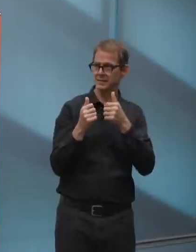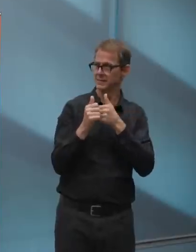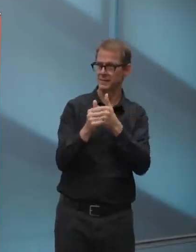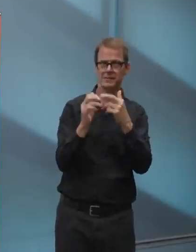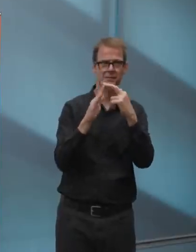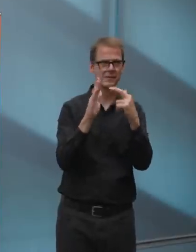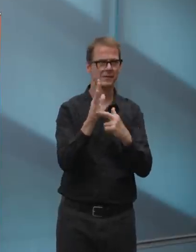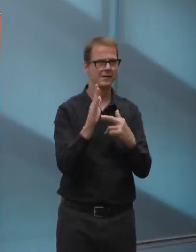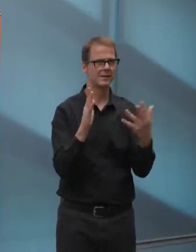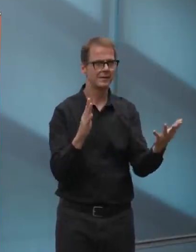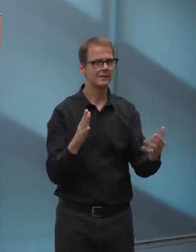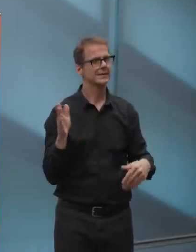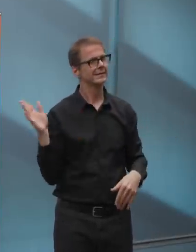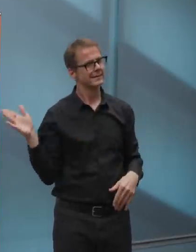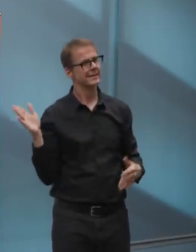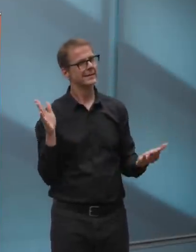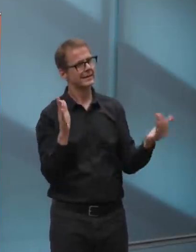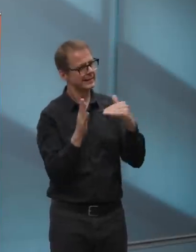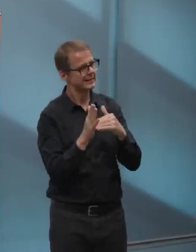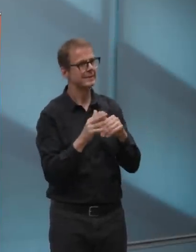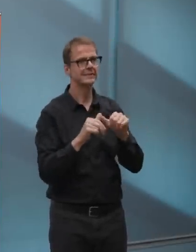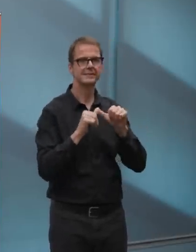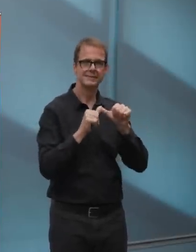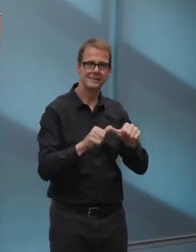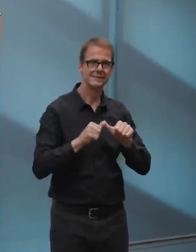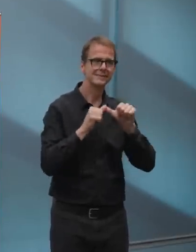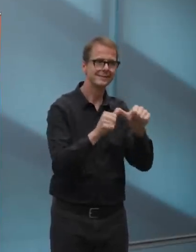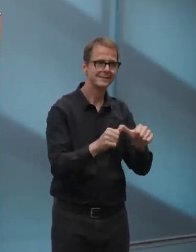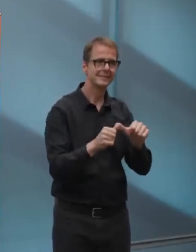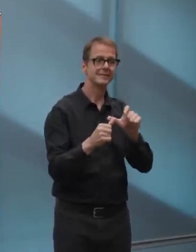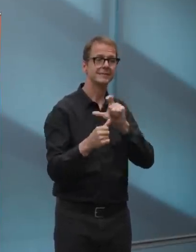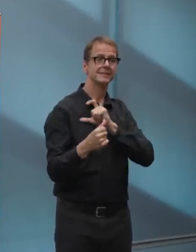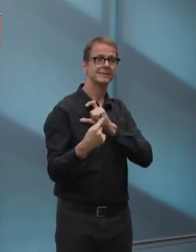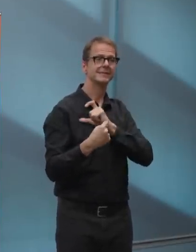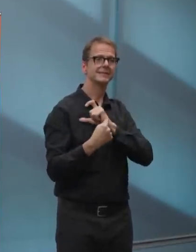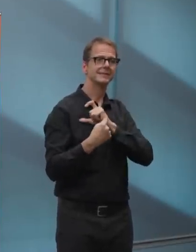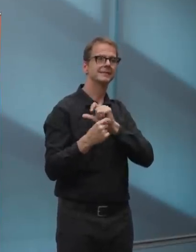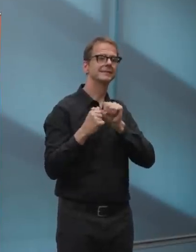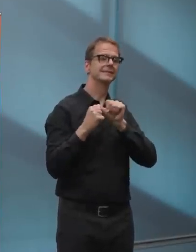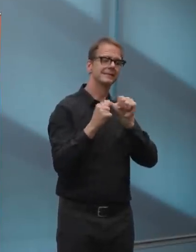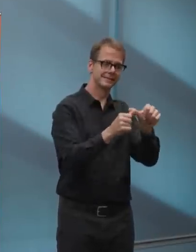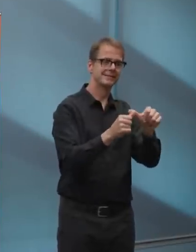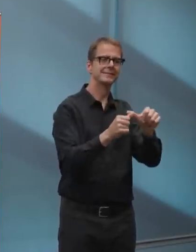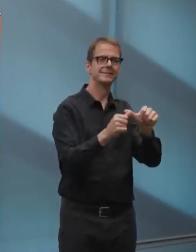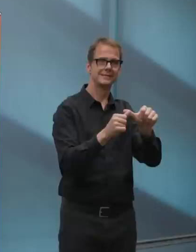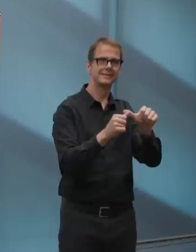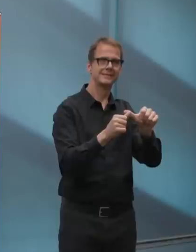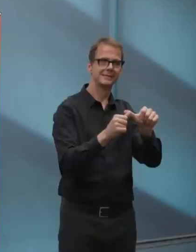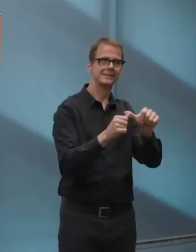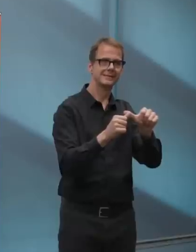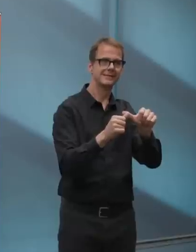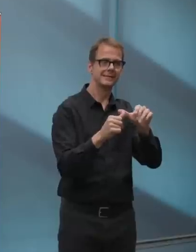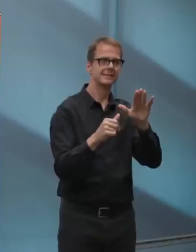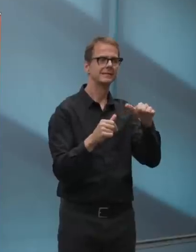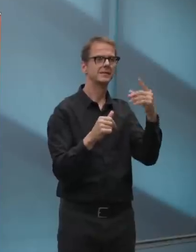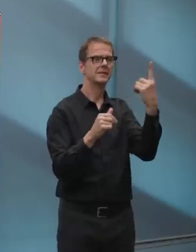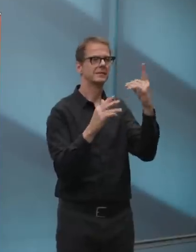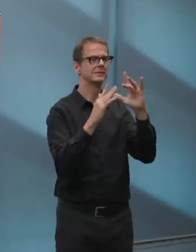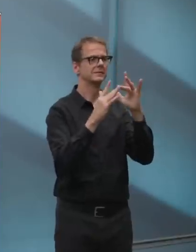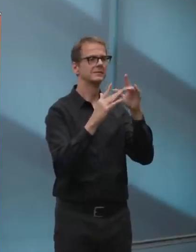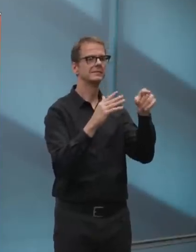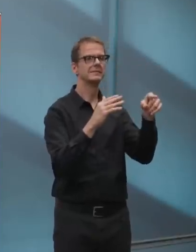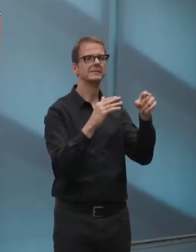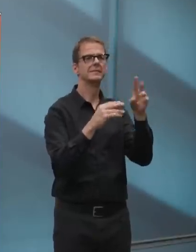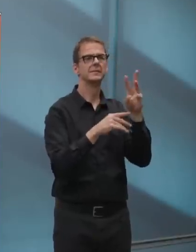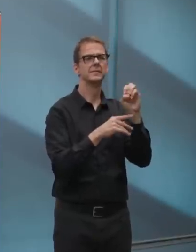you, what you mentioned, Vinesh, related to, um, I believe it's the website where individuals can alert to concerns